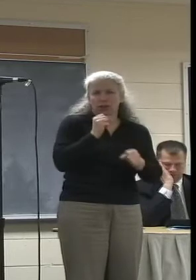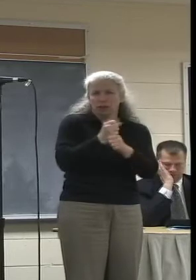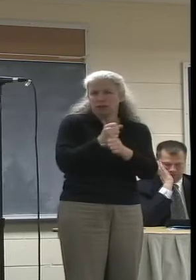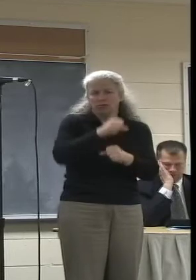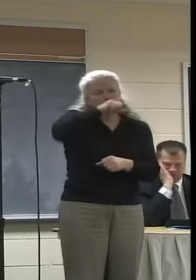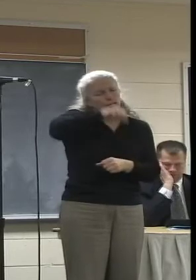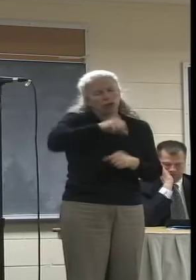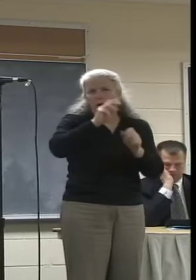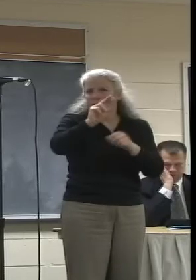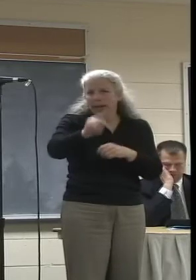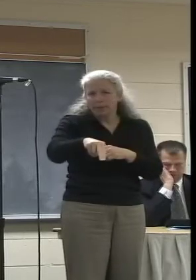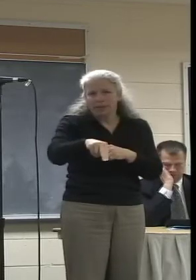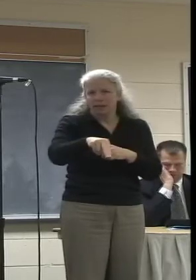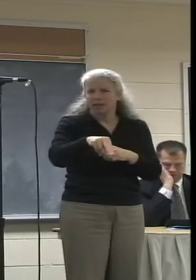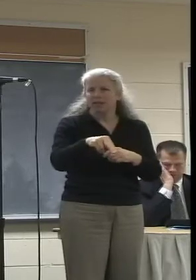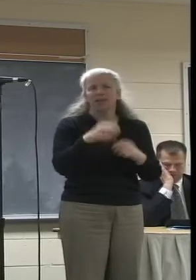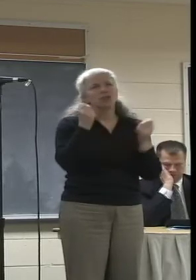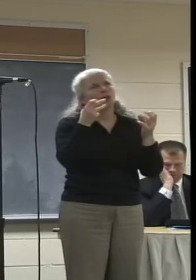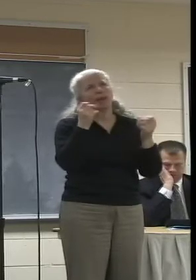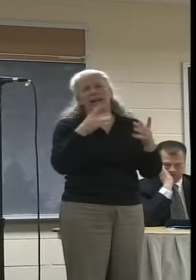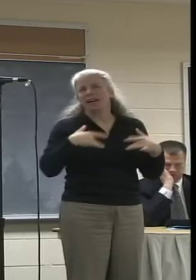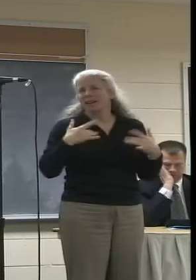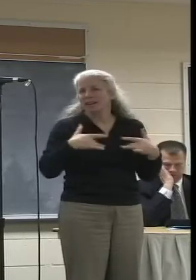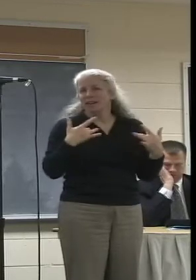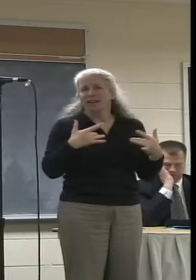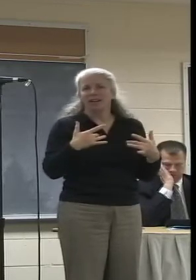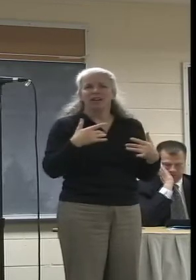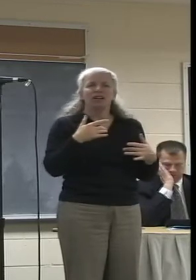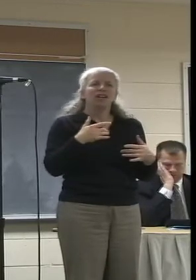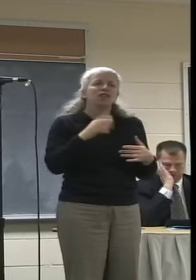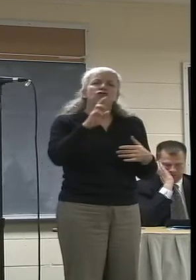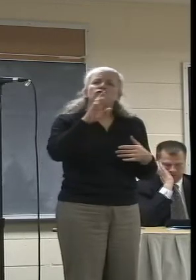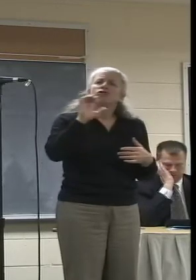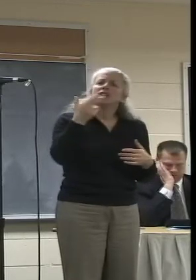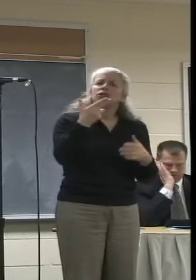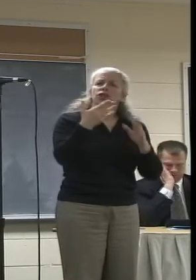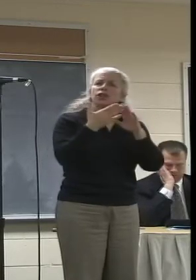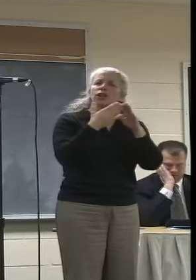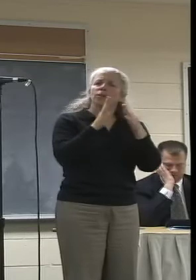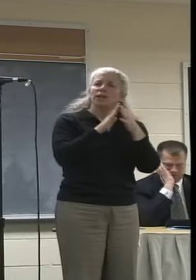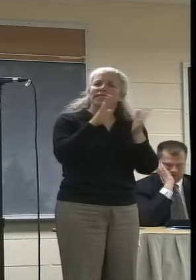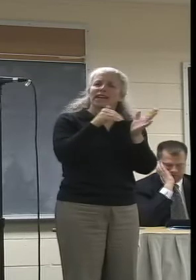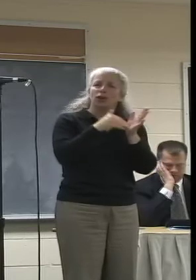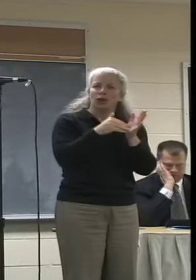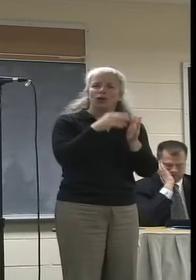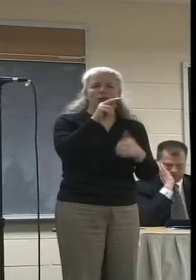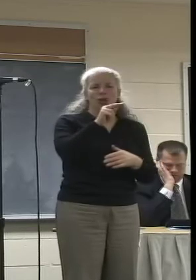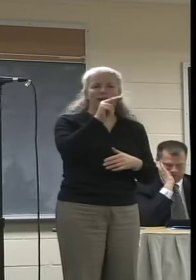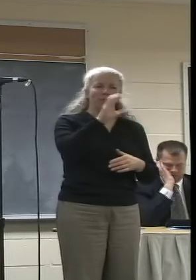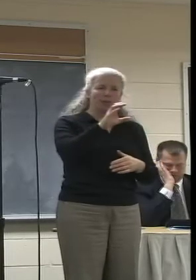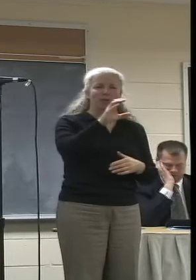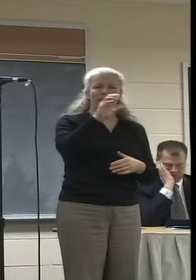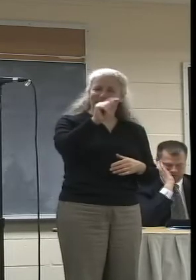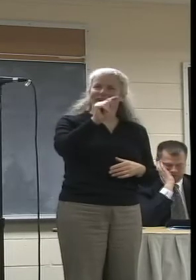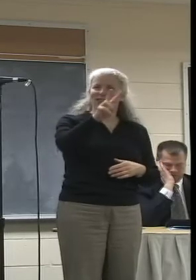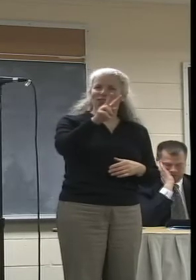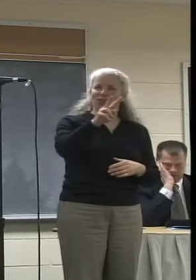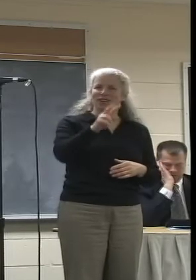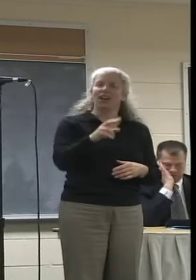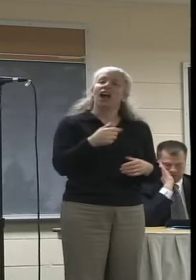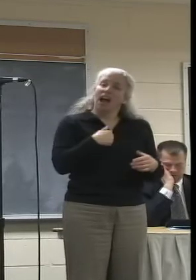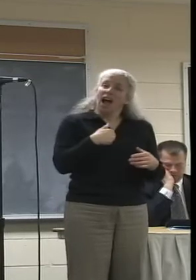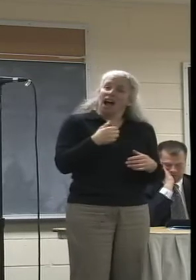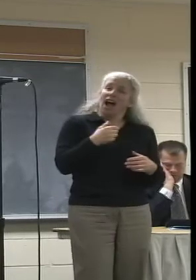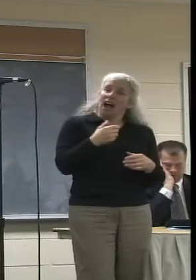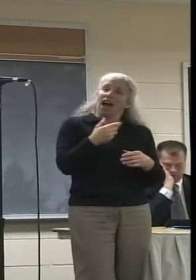city and what it has to offer. I was thrilled to discover the rich community center that is now Northampton Community Television. I got a job there